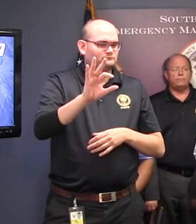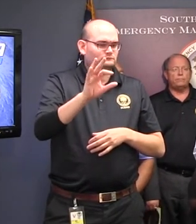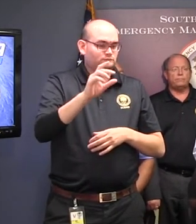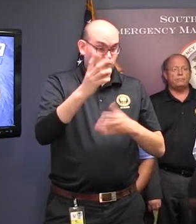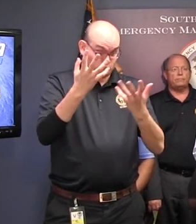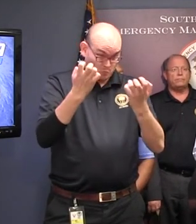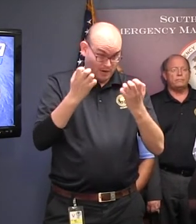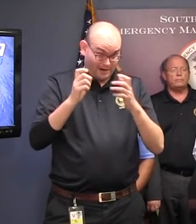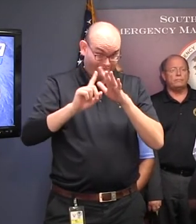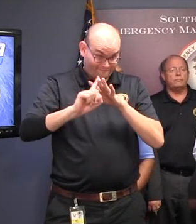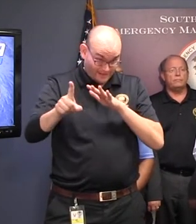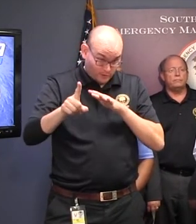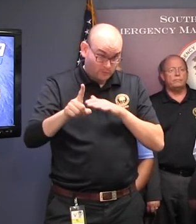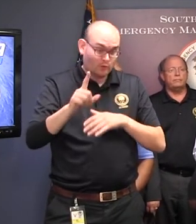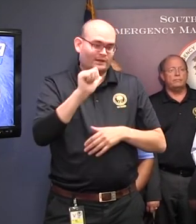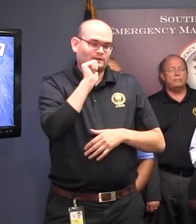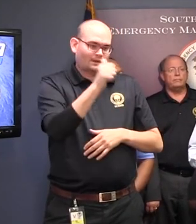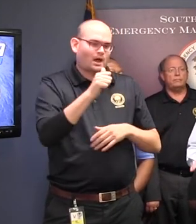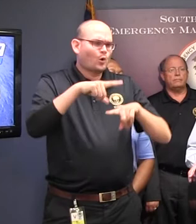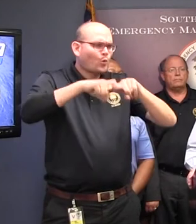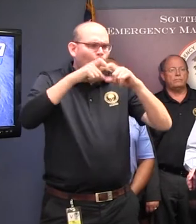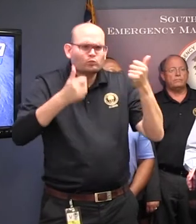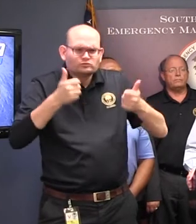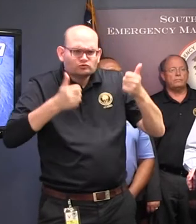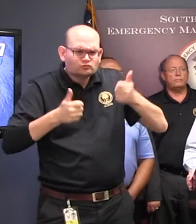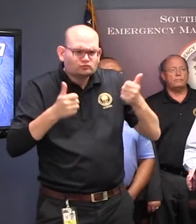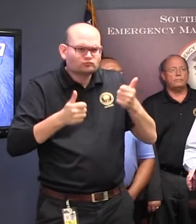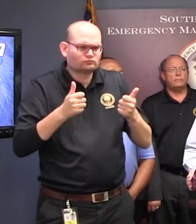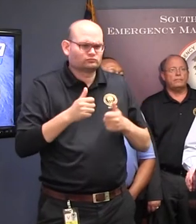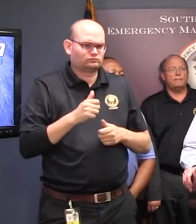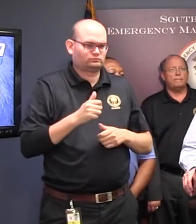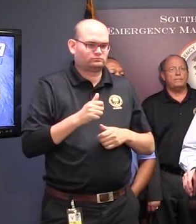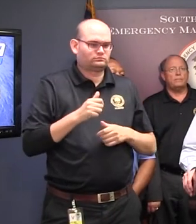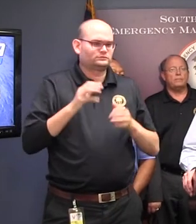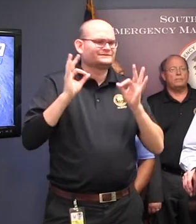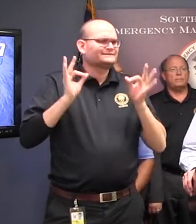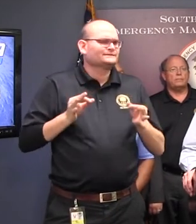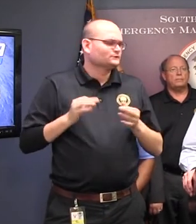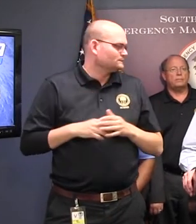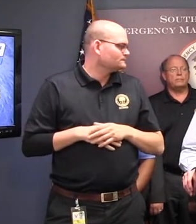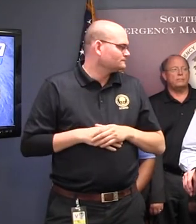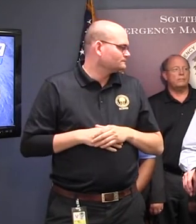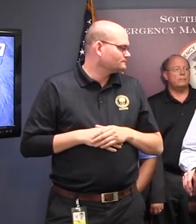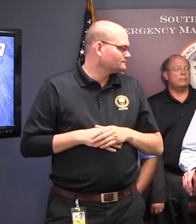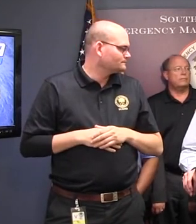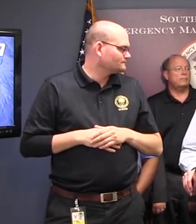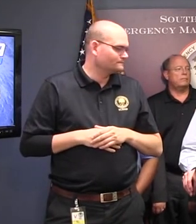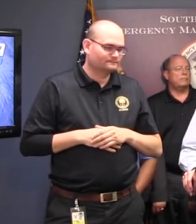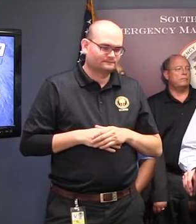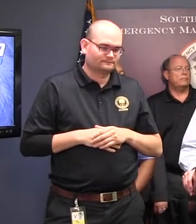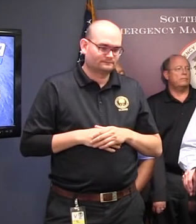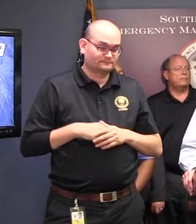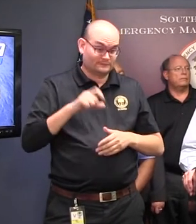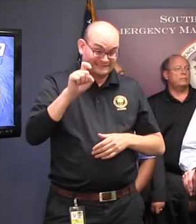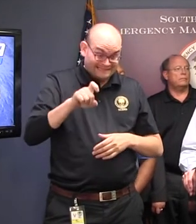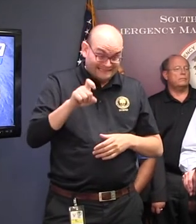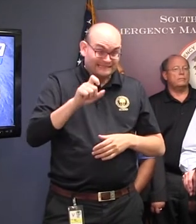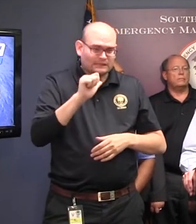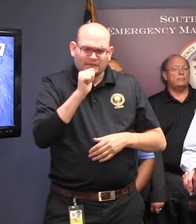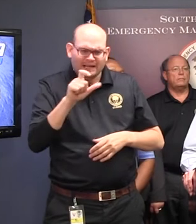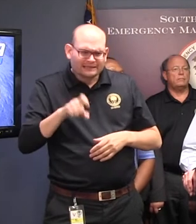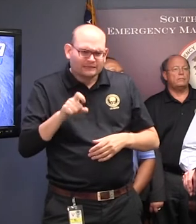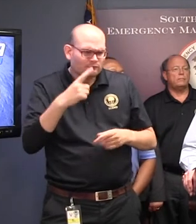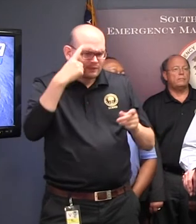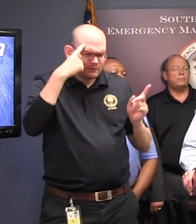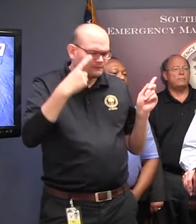factor in? How does maybe anger at being evacuated over potentially not needing to? Well, those